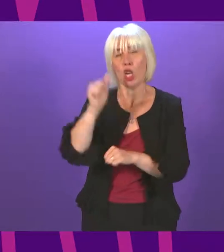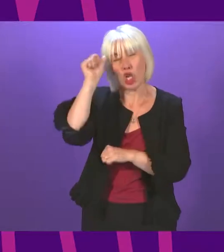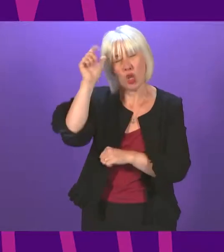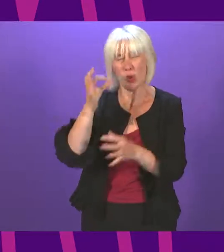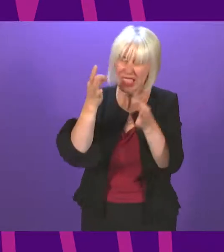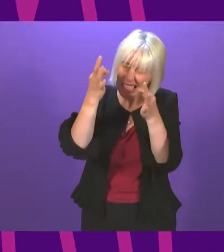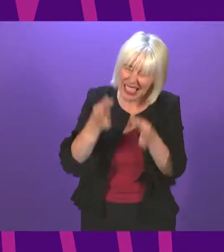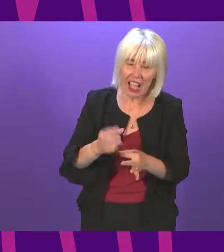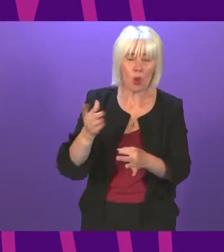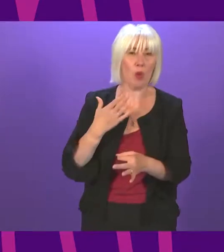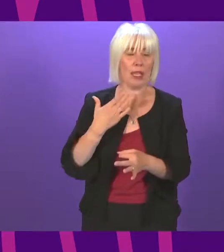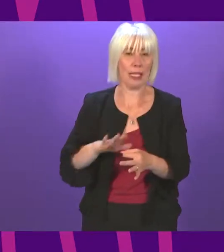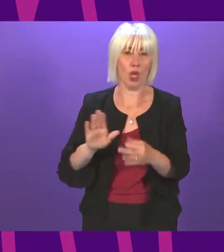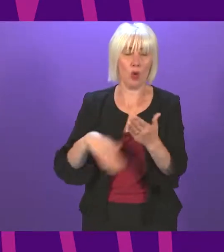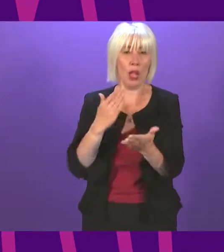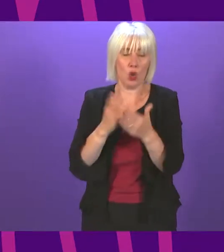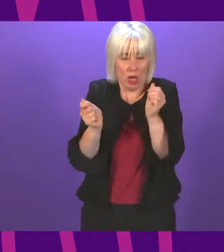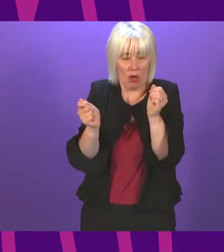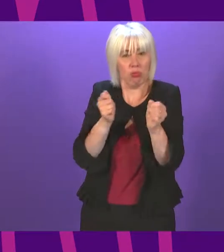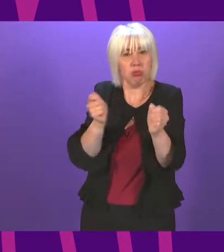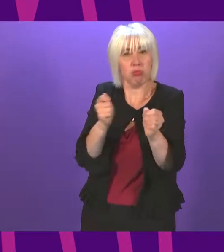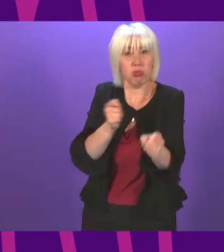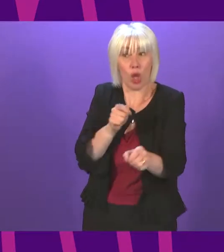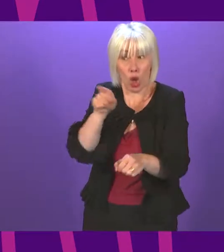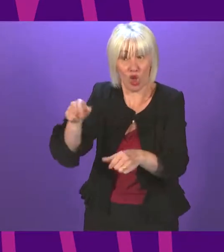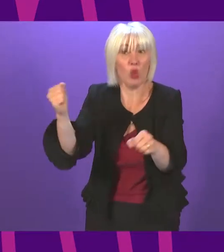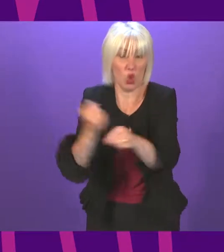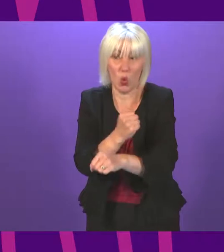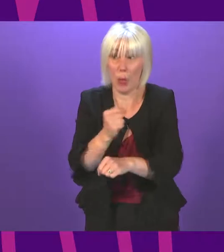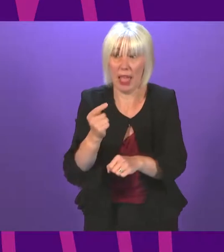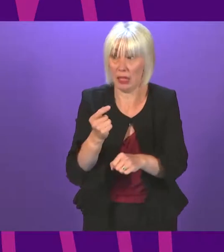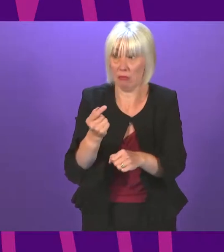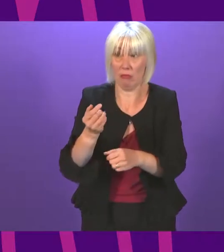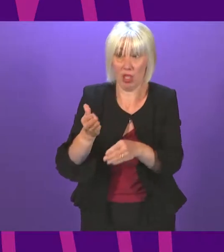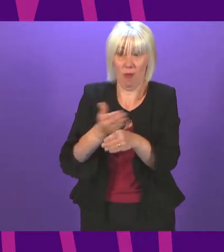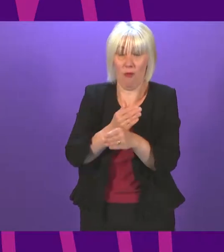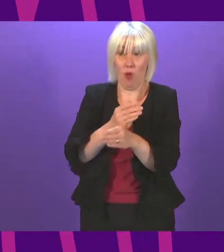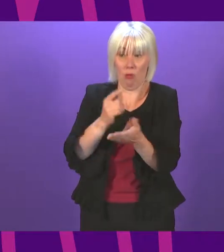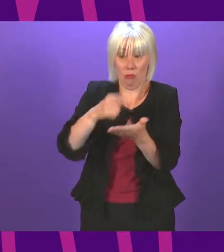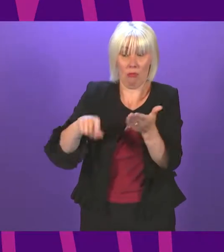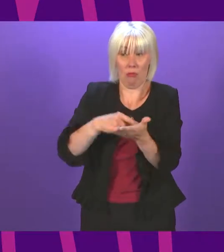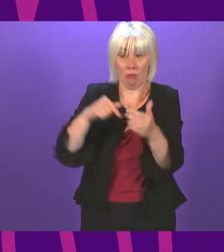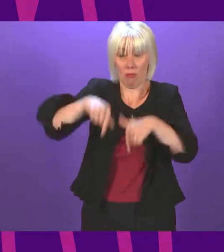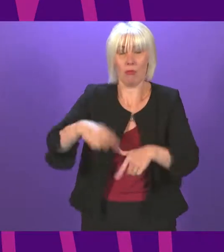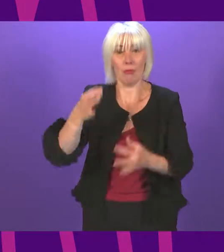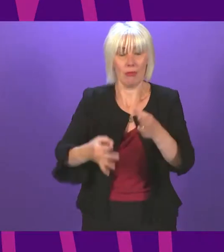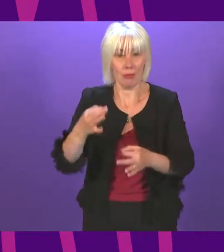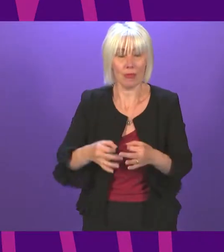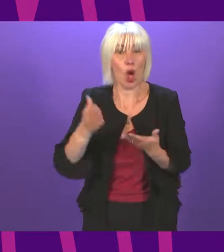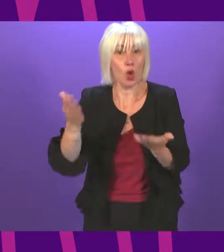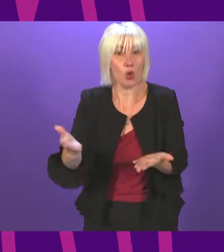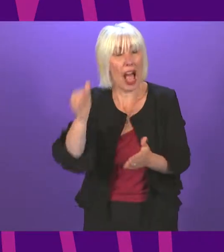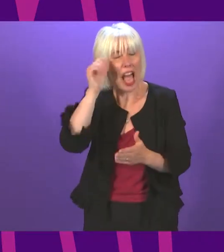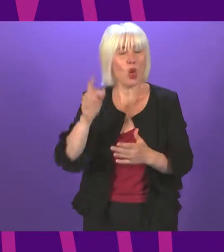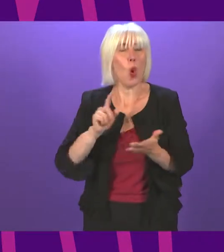required to deliver a just transition, because that is exactly what she was doing until she was elected to this place. I know personally just how